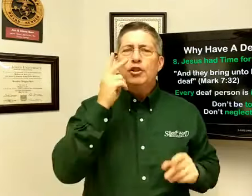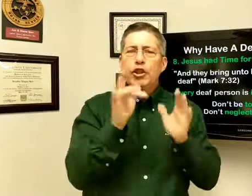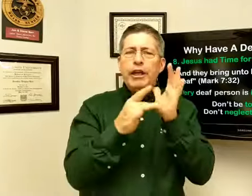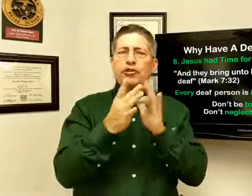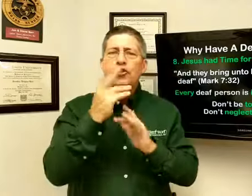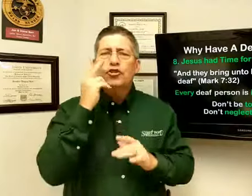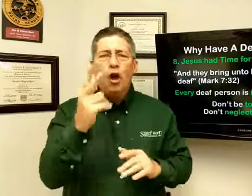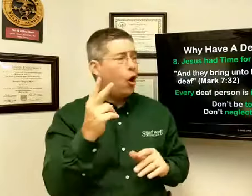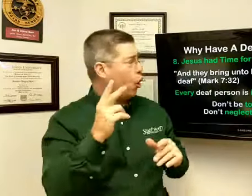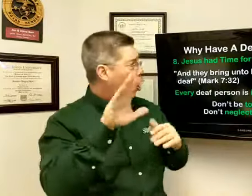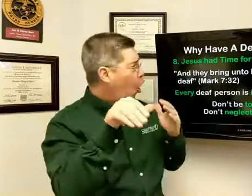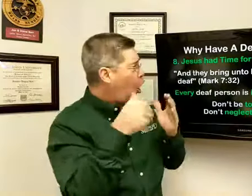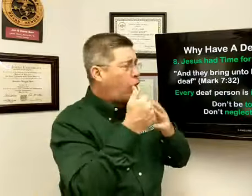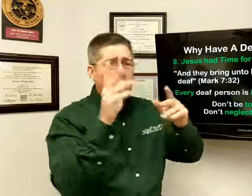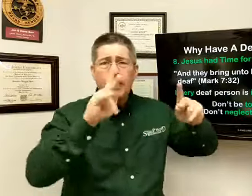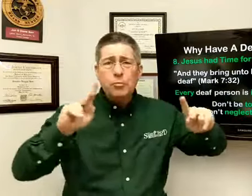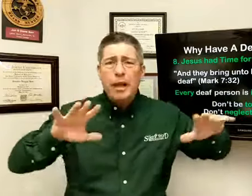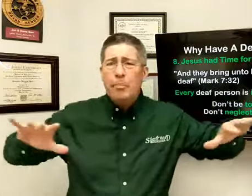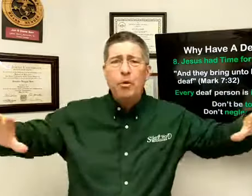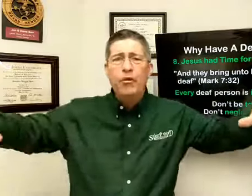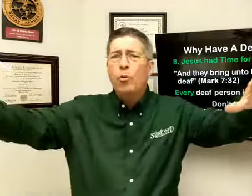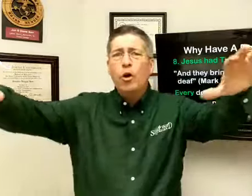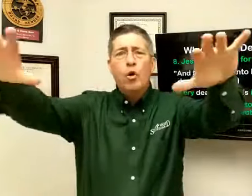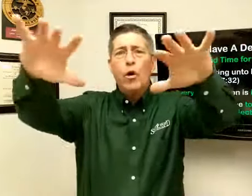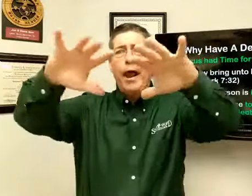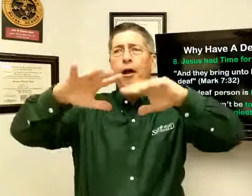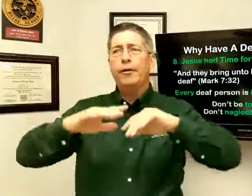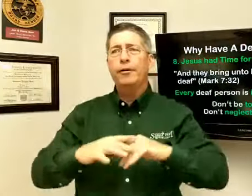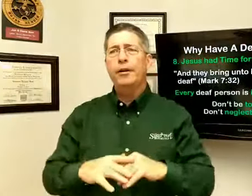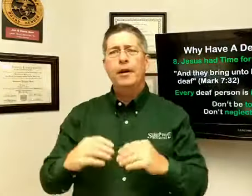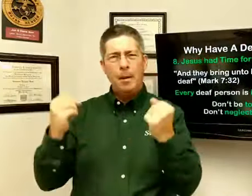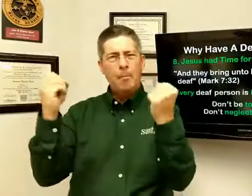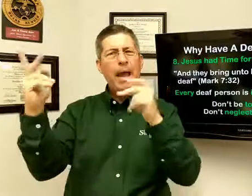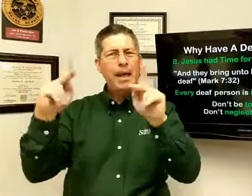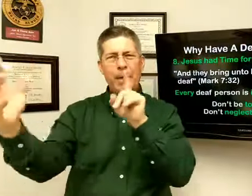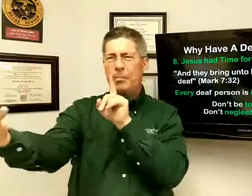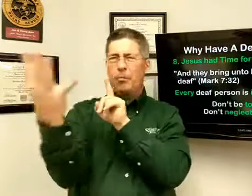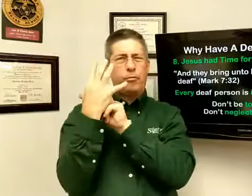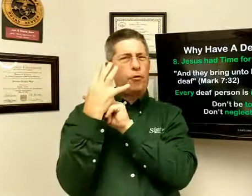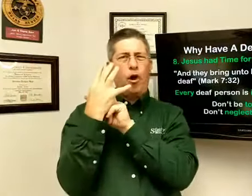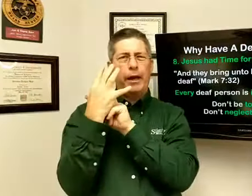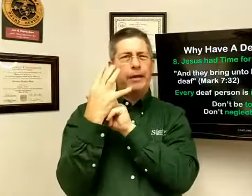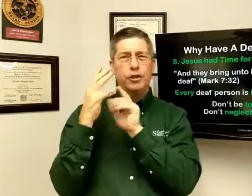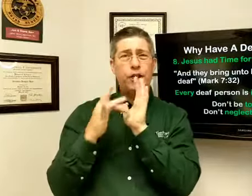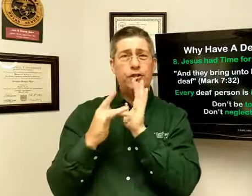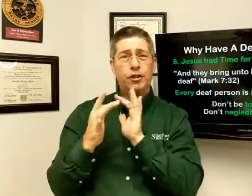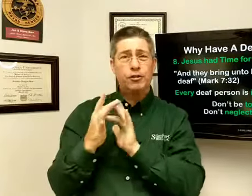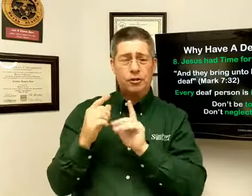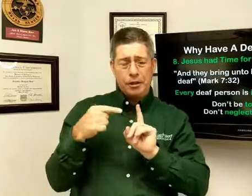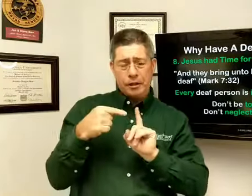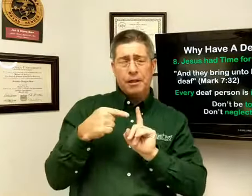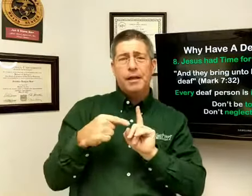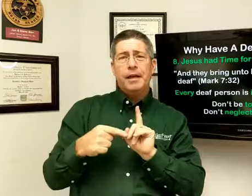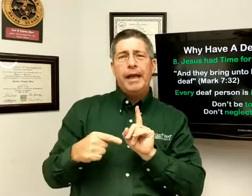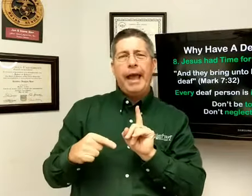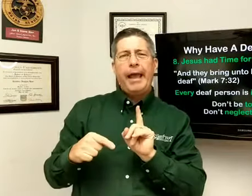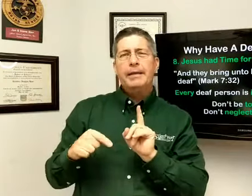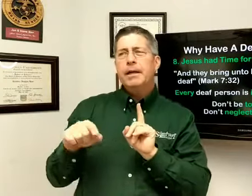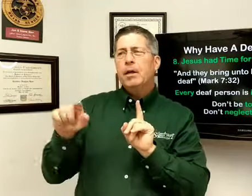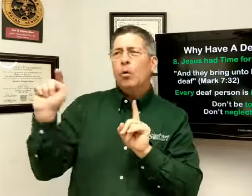Jesus saw all of these people that were around. Many people thronging Jesus. And with